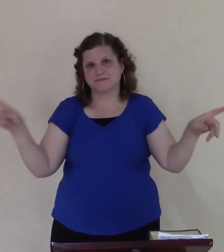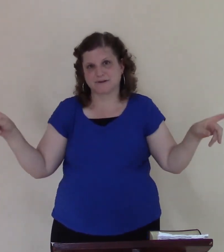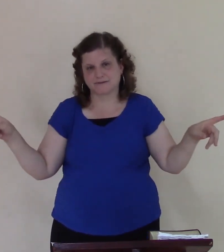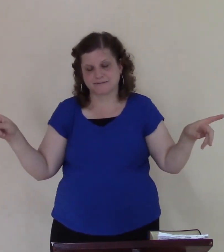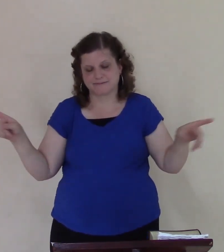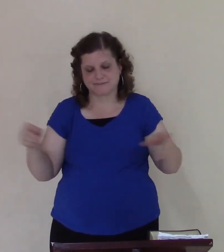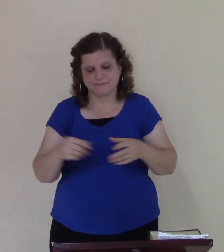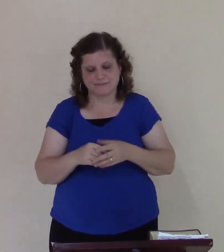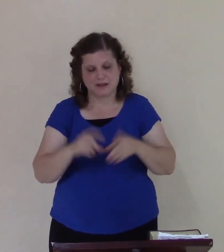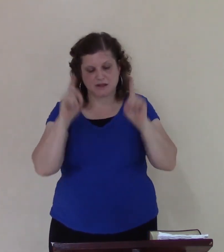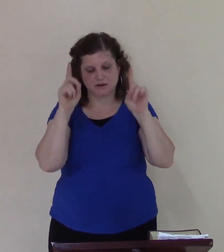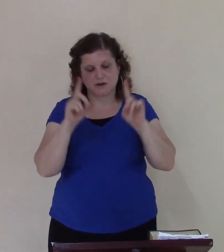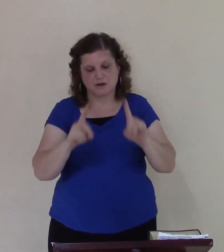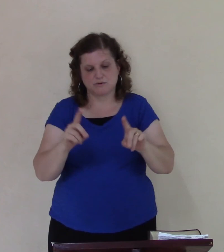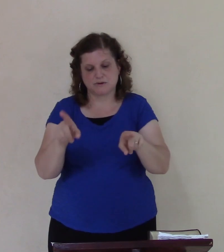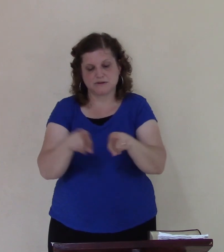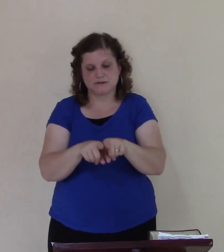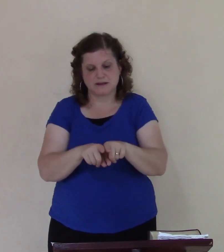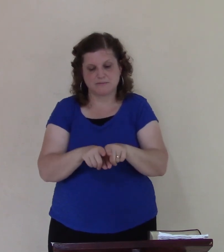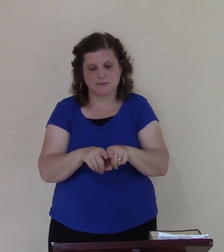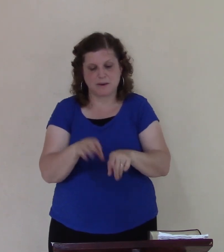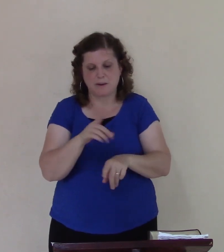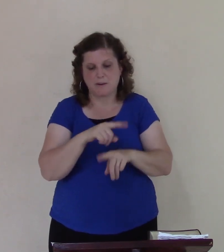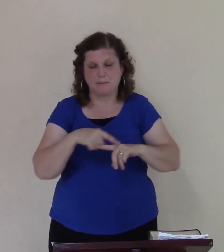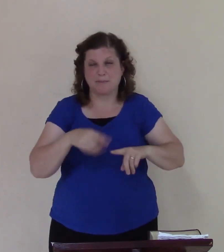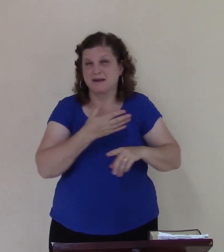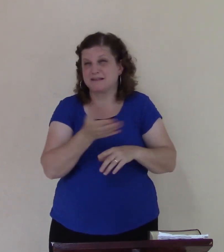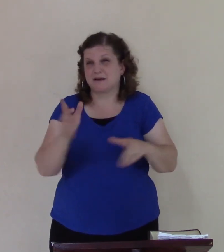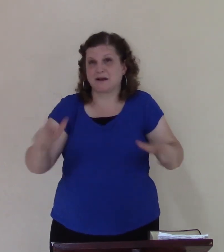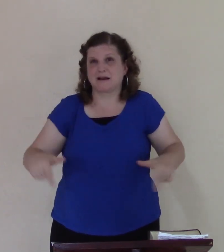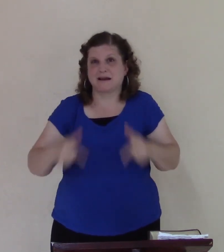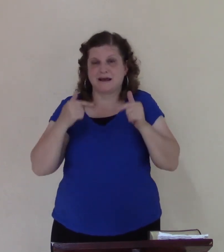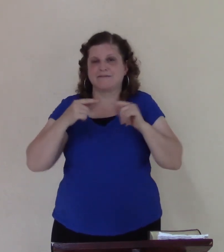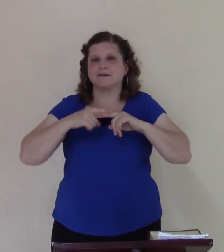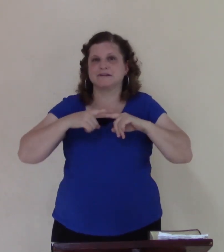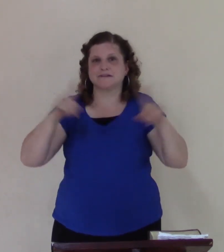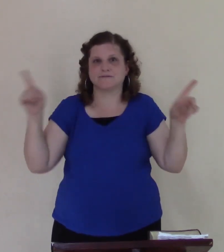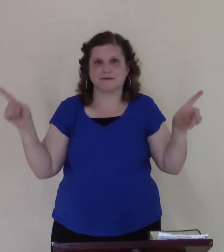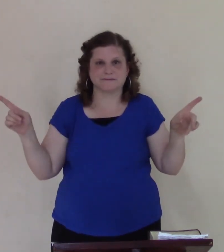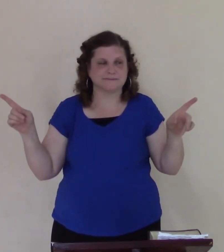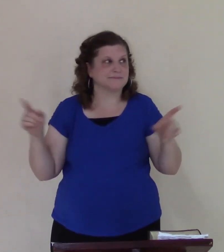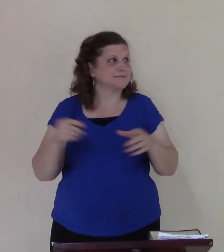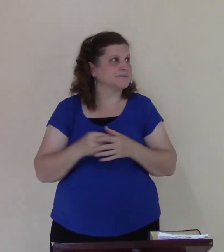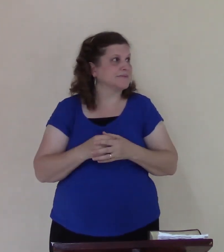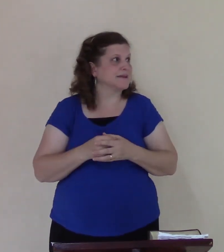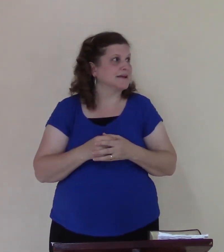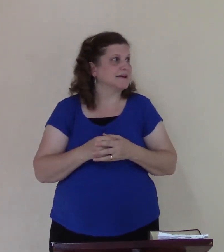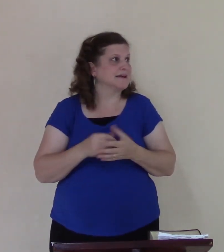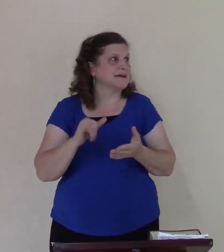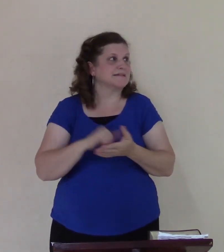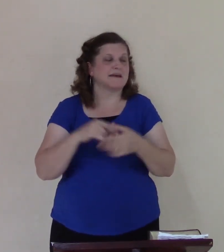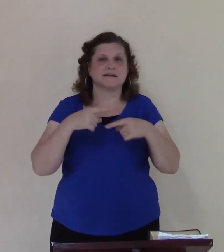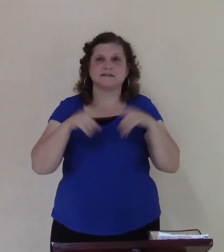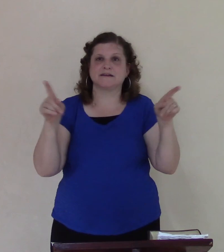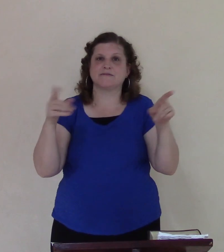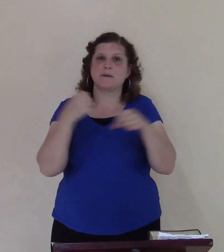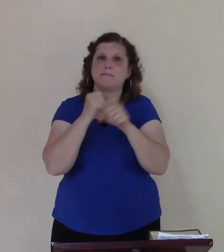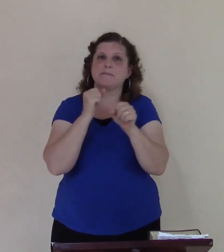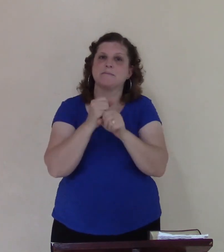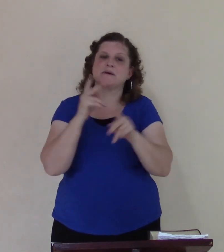but how they live their life and things and saying how they do things is different and sometimes that difference drives people away I don't